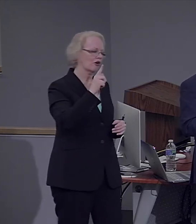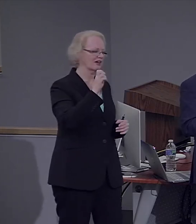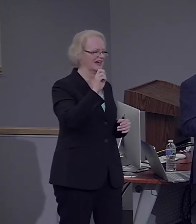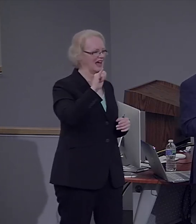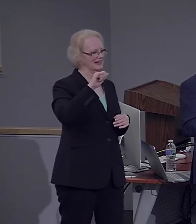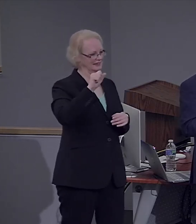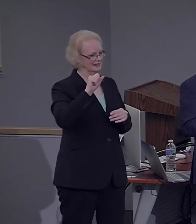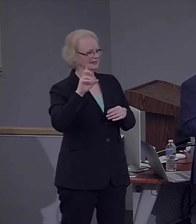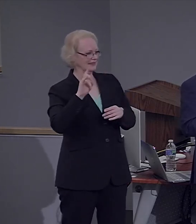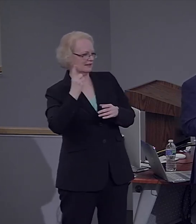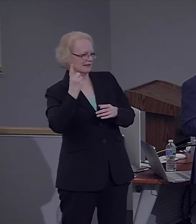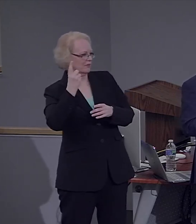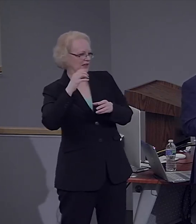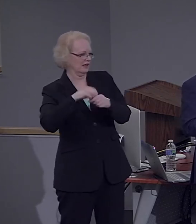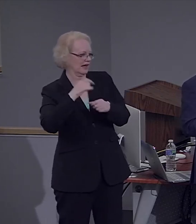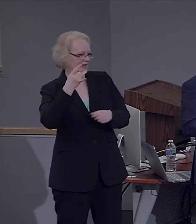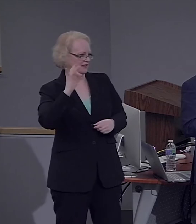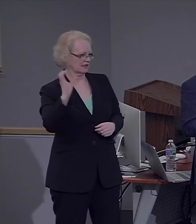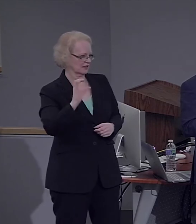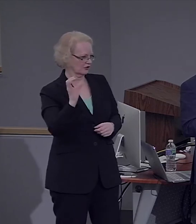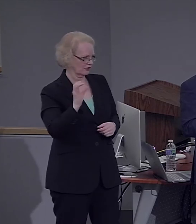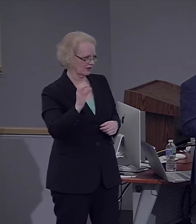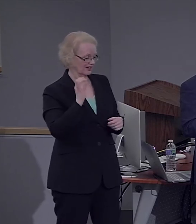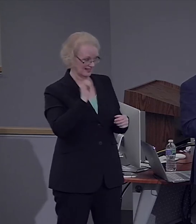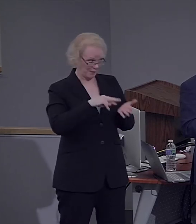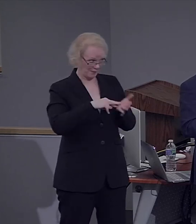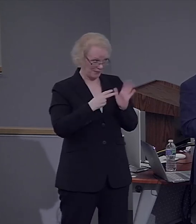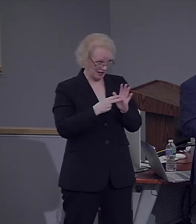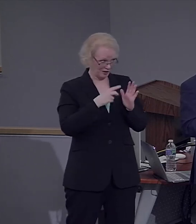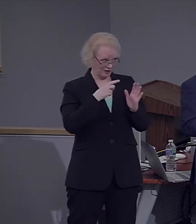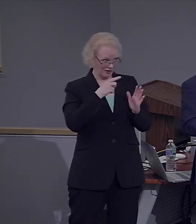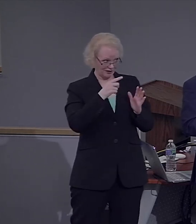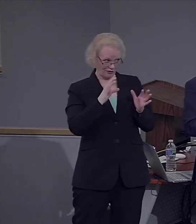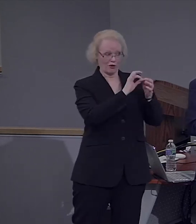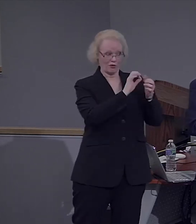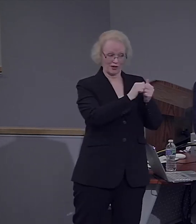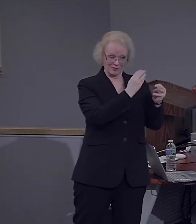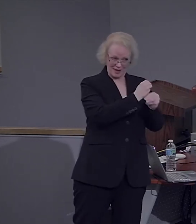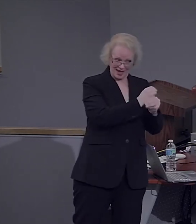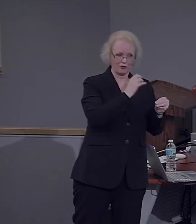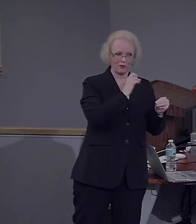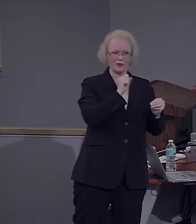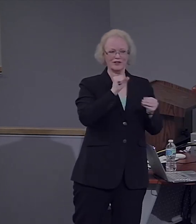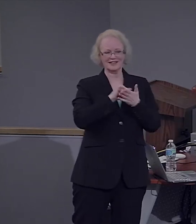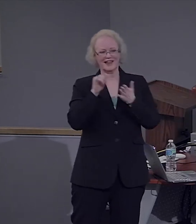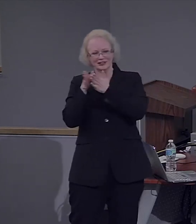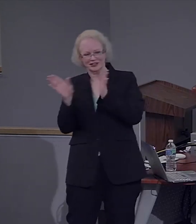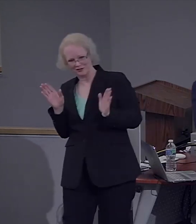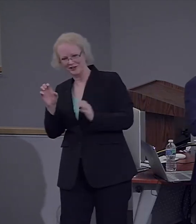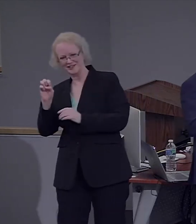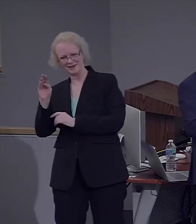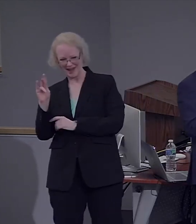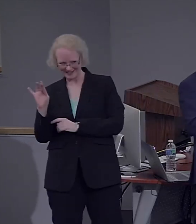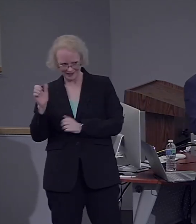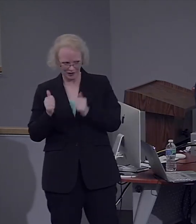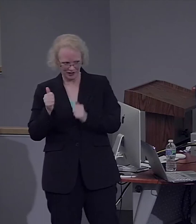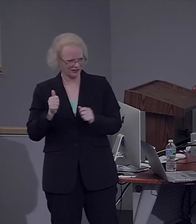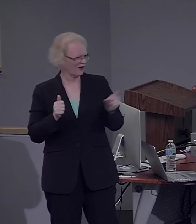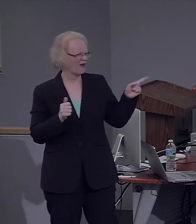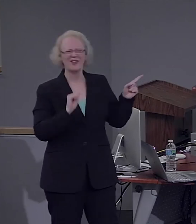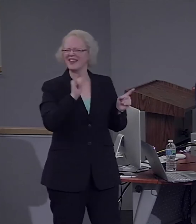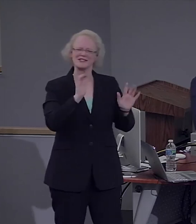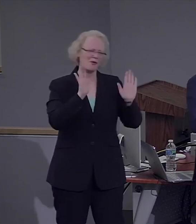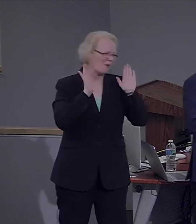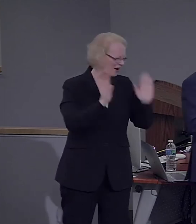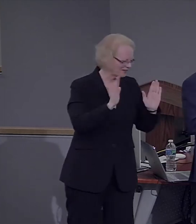So, does that mean that you capture, you get caught up in the mathematics network or is that a general semantic knowledge? This is wonderful. This is exactly what we want to do.